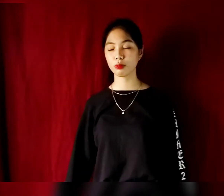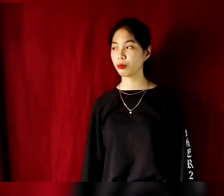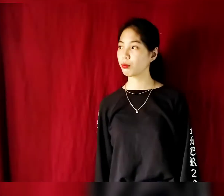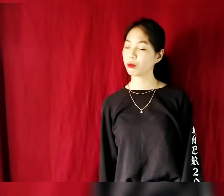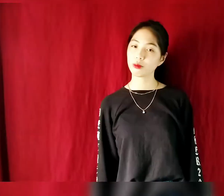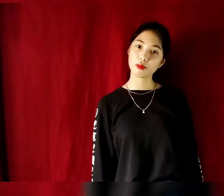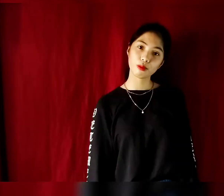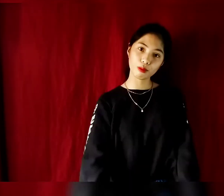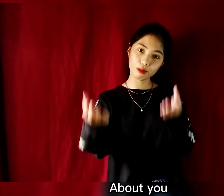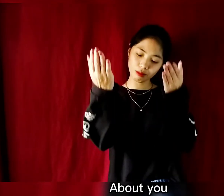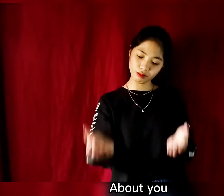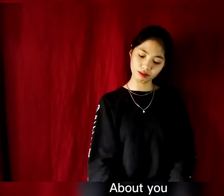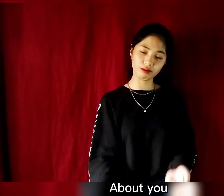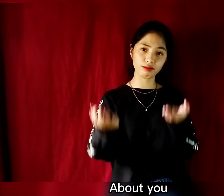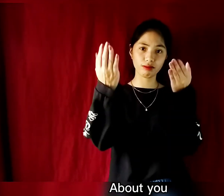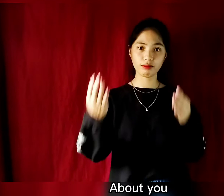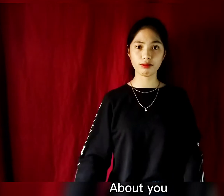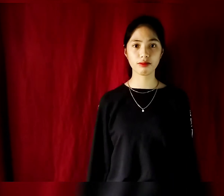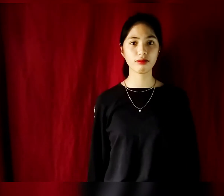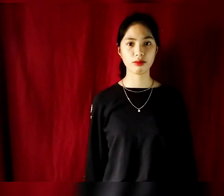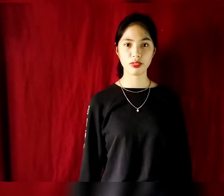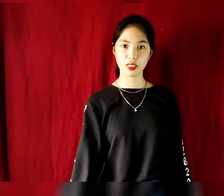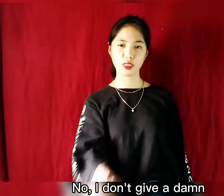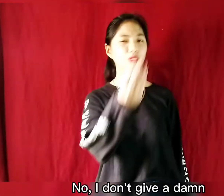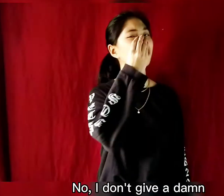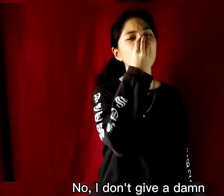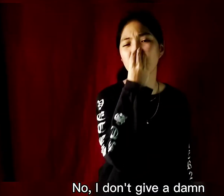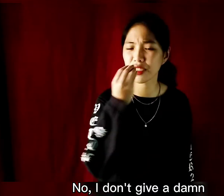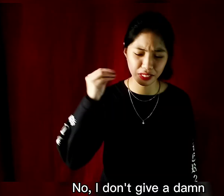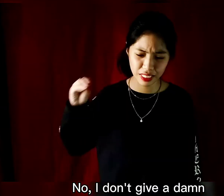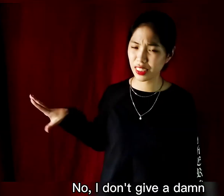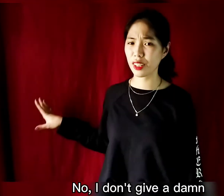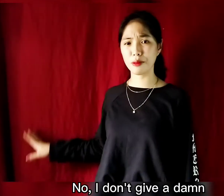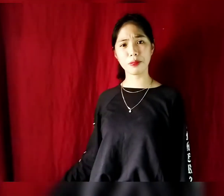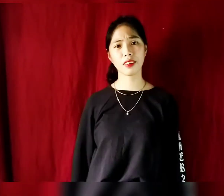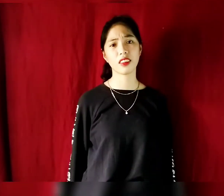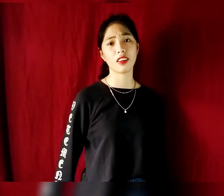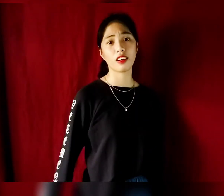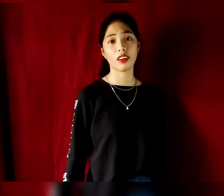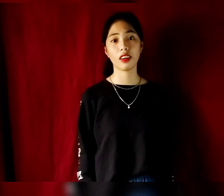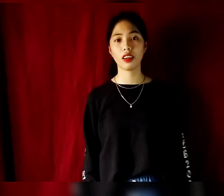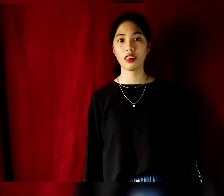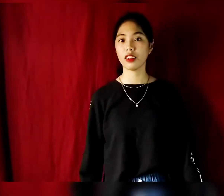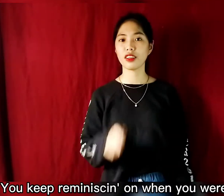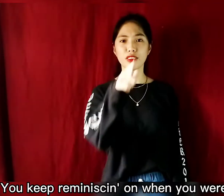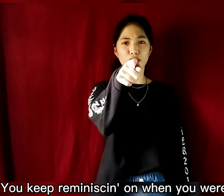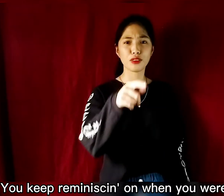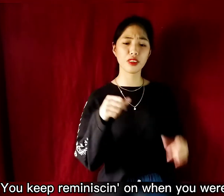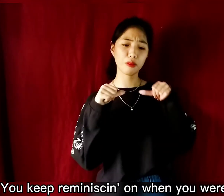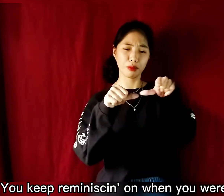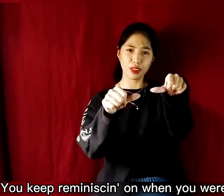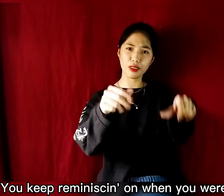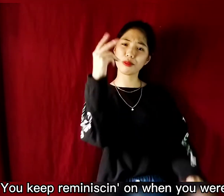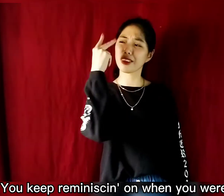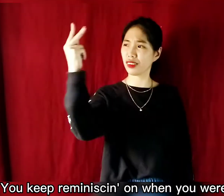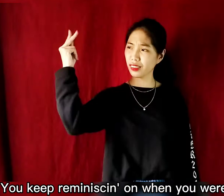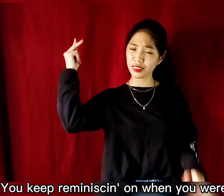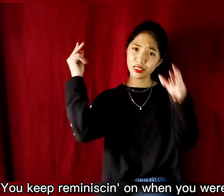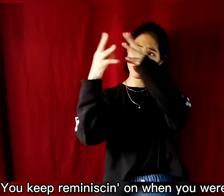About you No, I don't give a damn You keep reminiscing